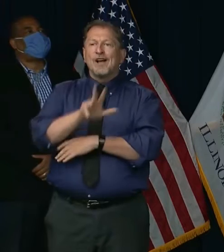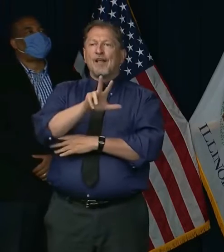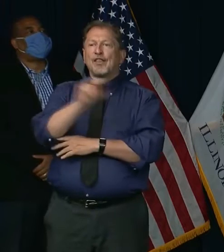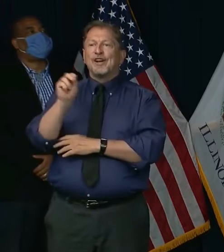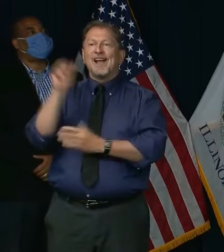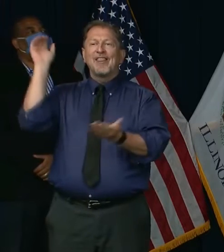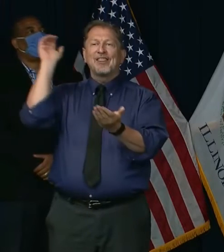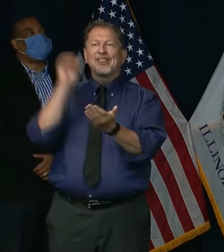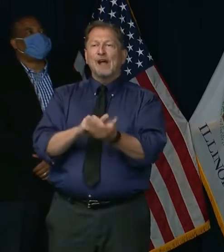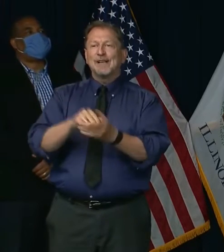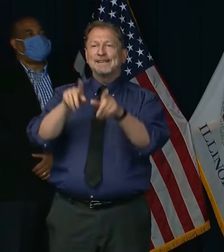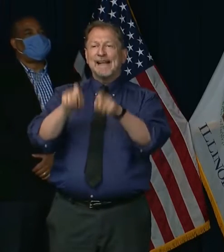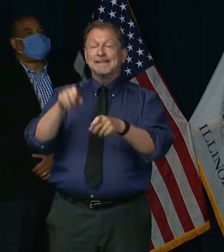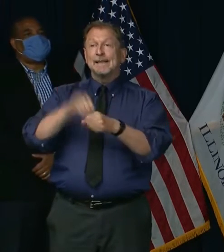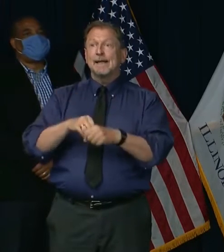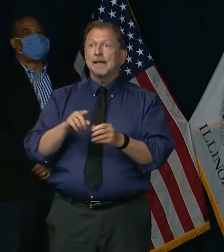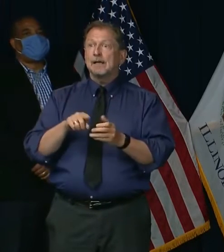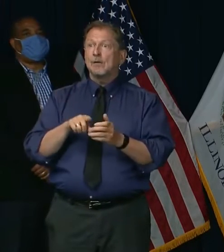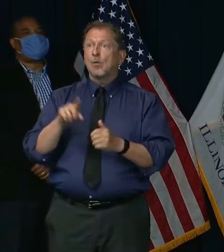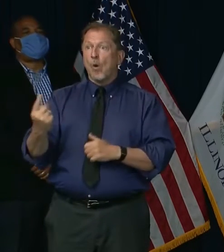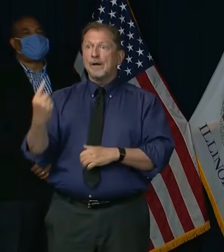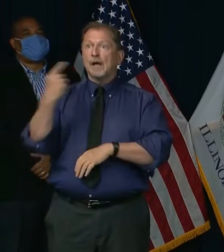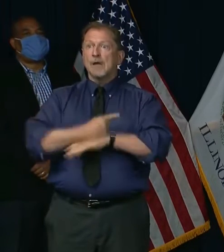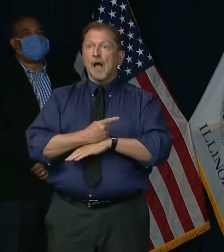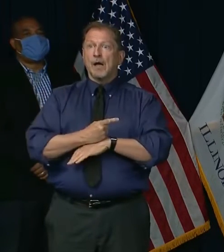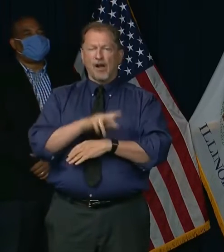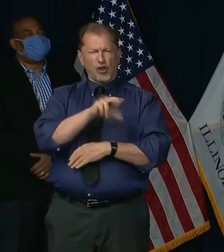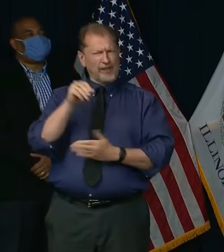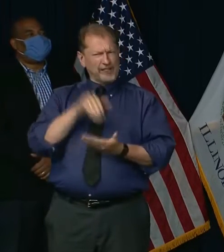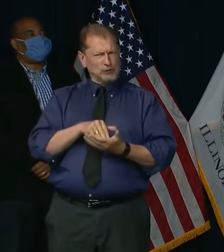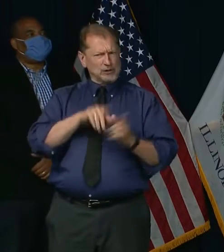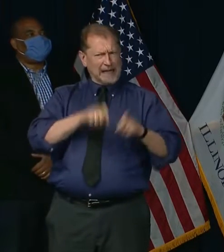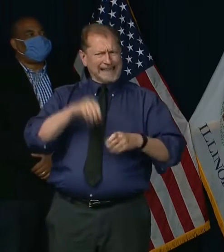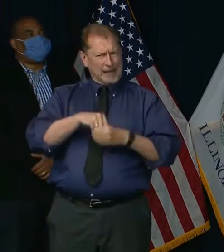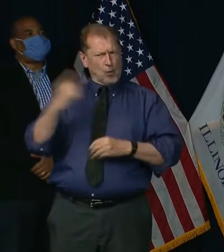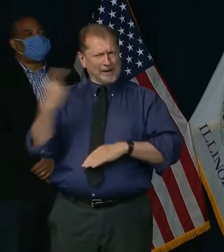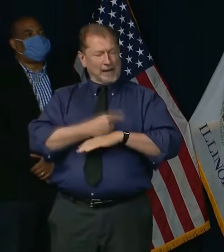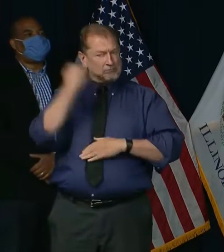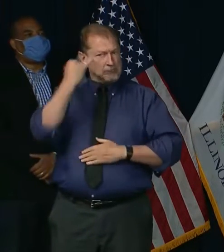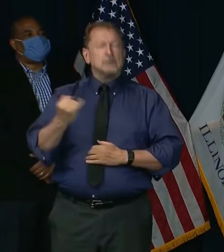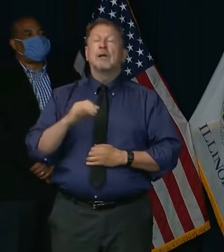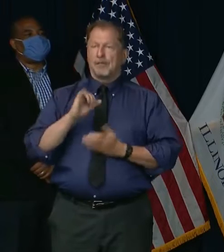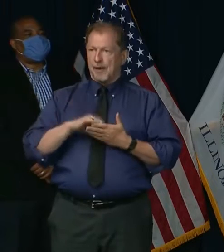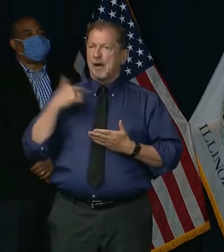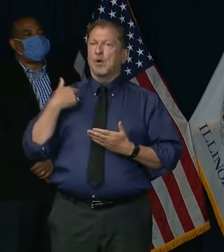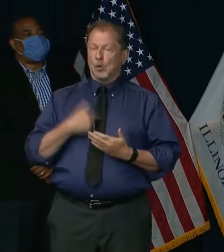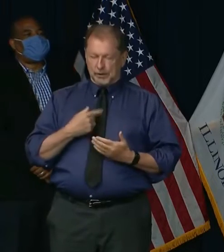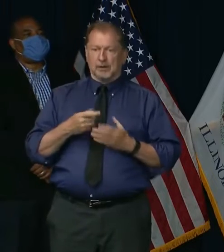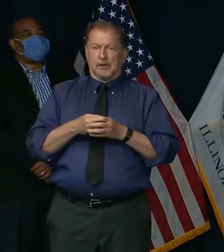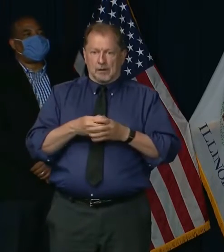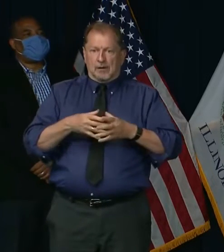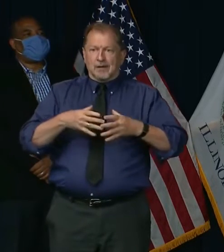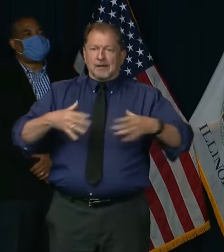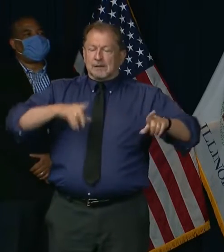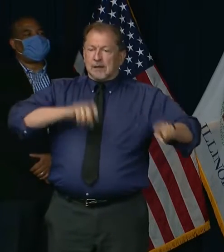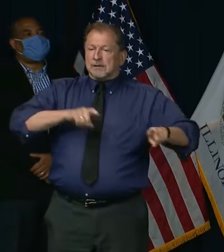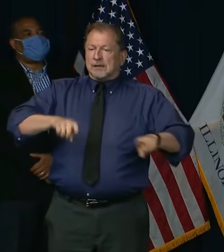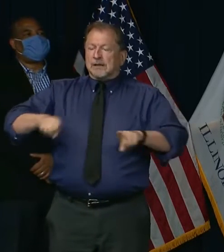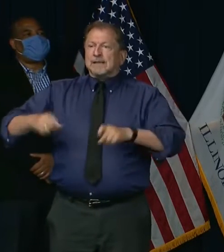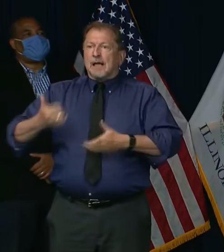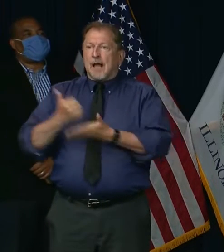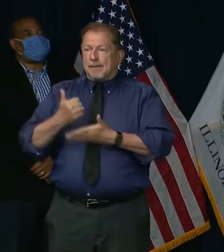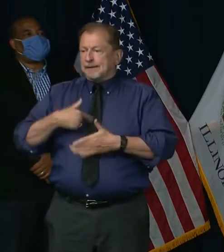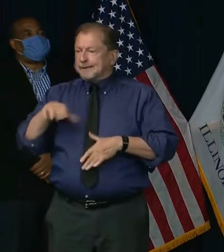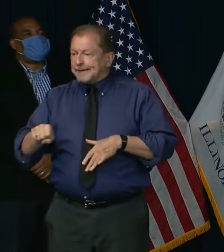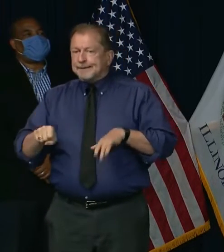in a single day for the very first time. Continuing to grow our daily testing in this next phase has required